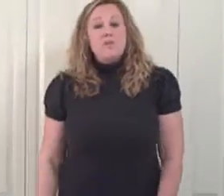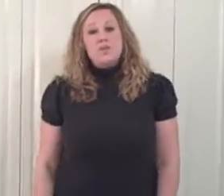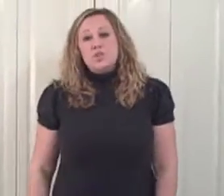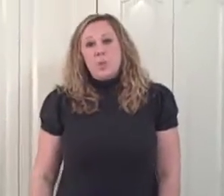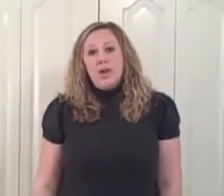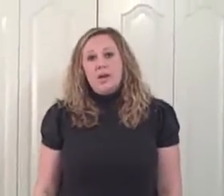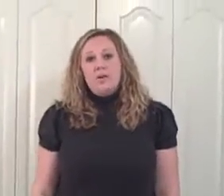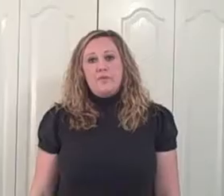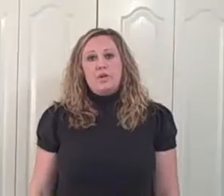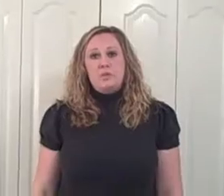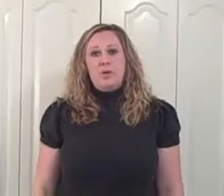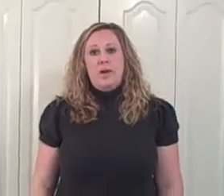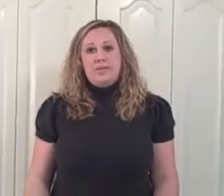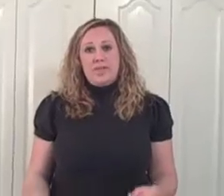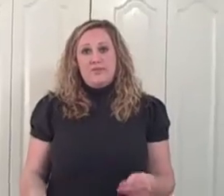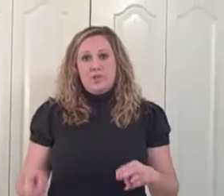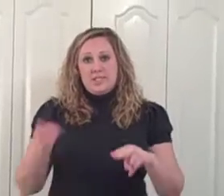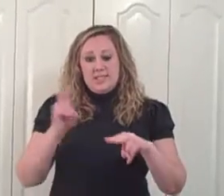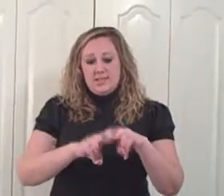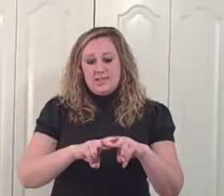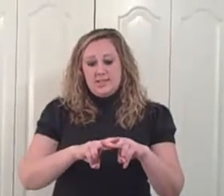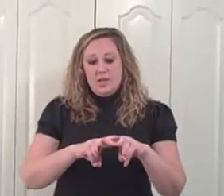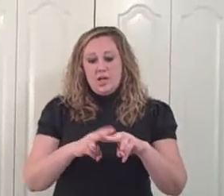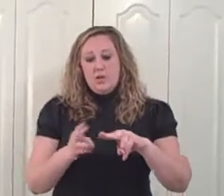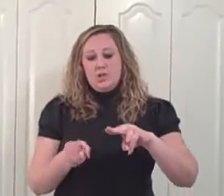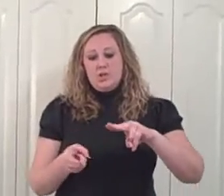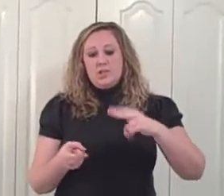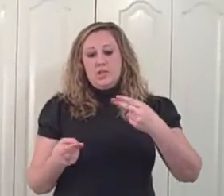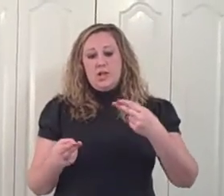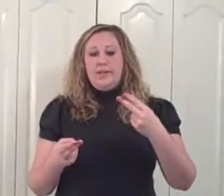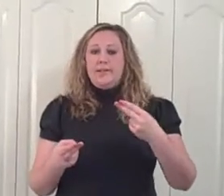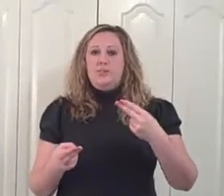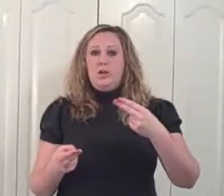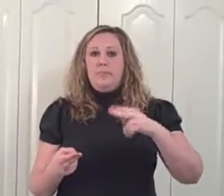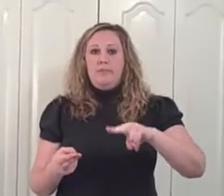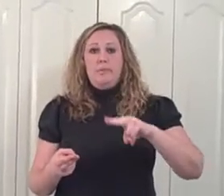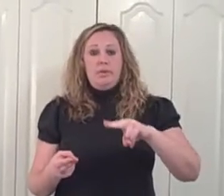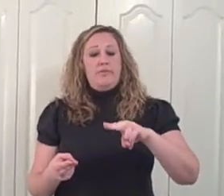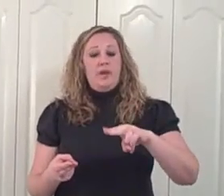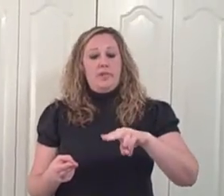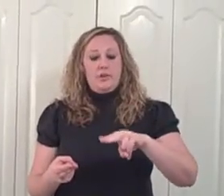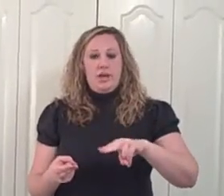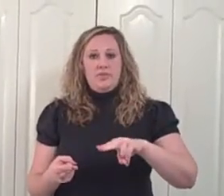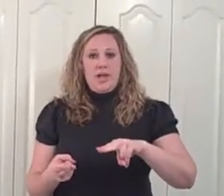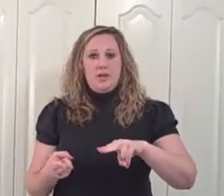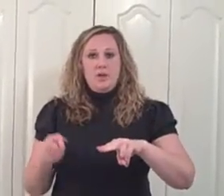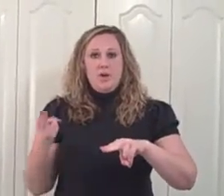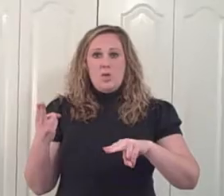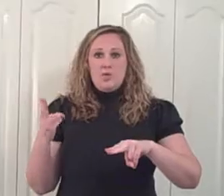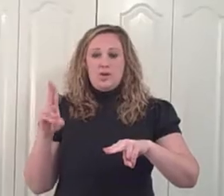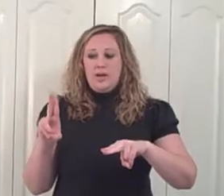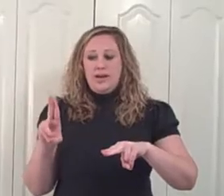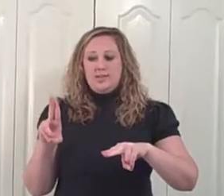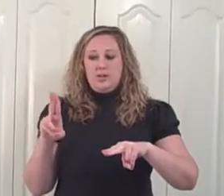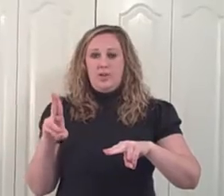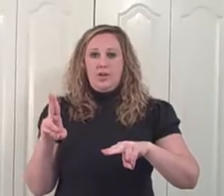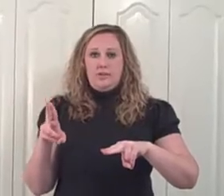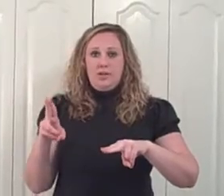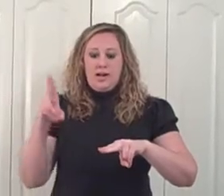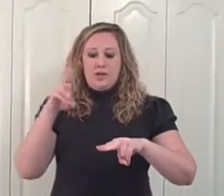For swing, first we're going to make the sign for sit, which is your index and middle finger of your left hand with your index and your finger of your right